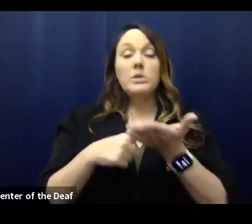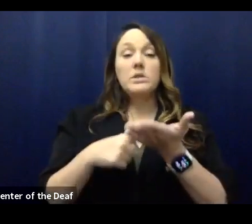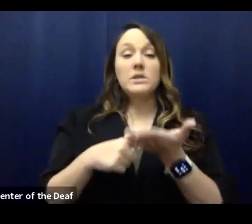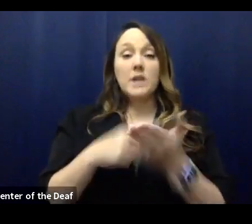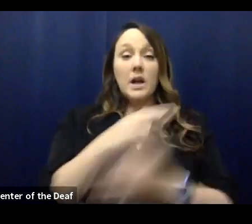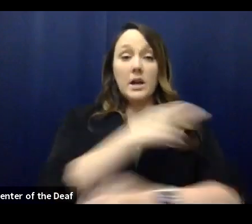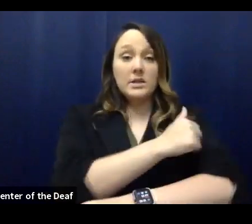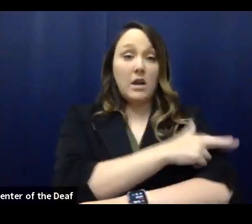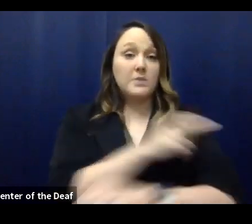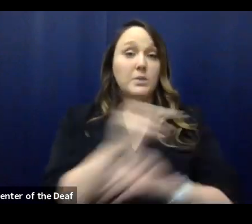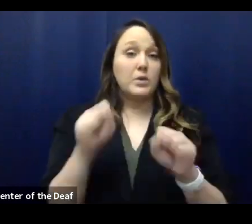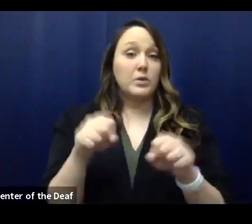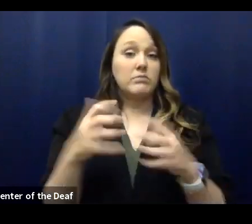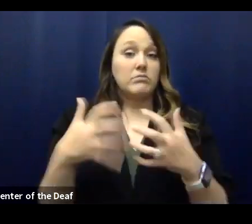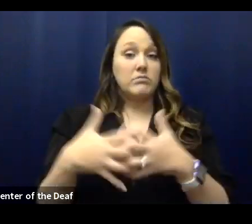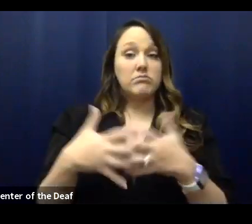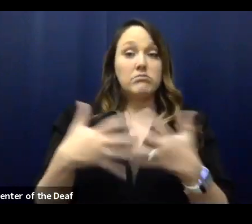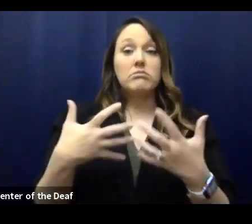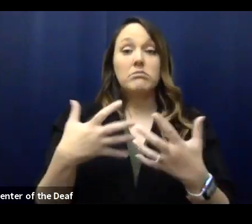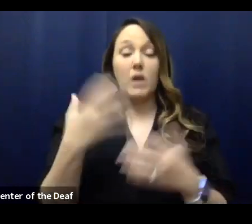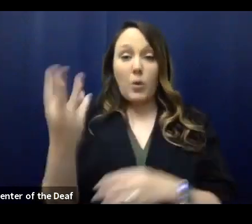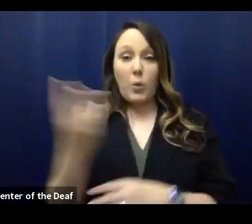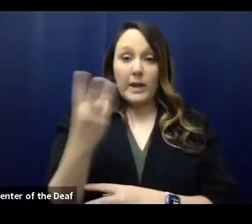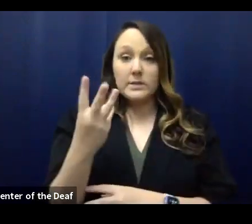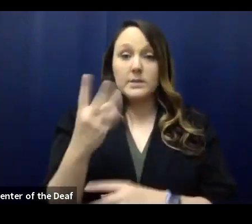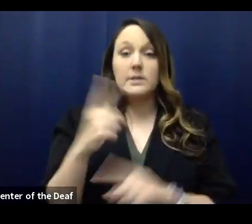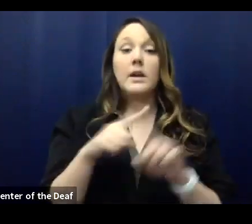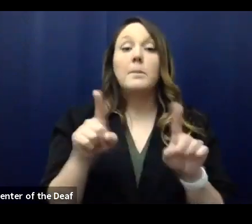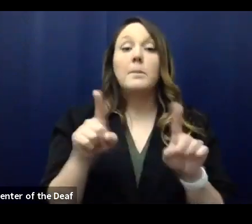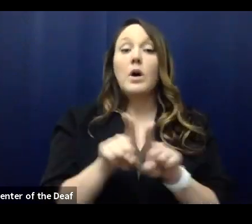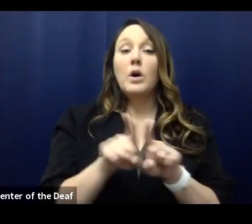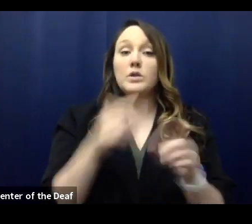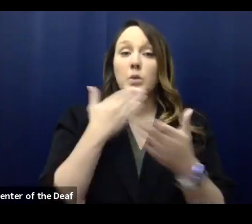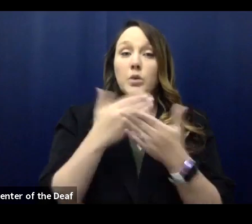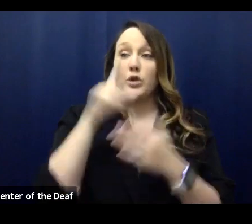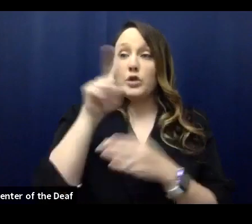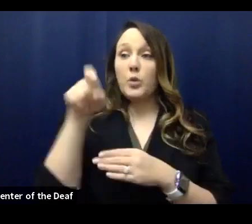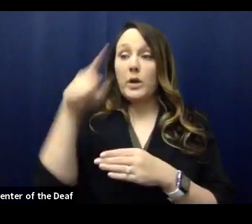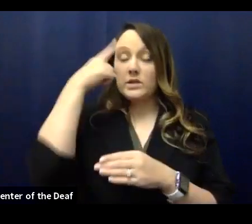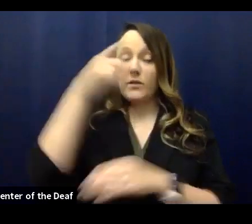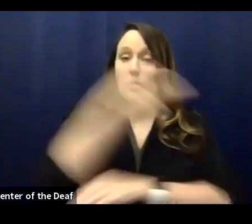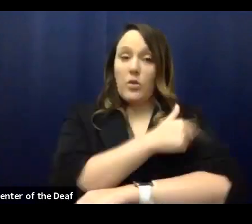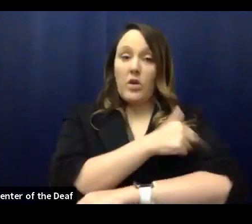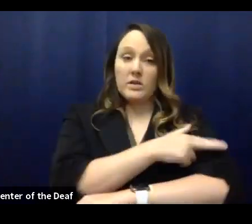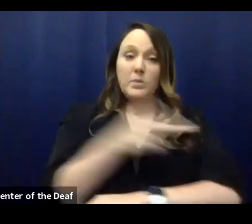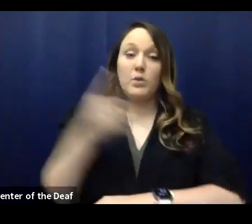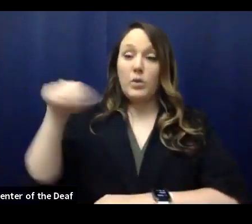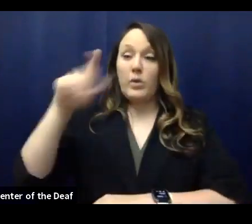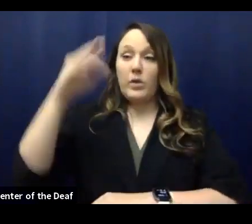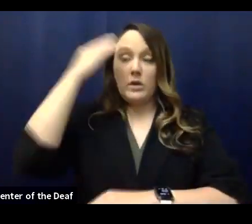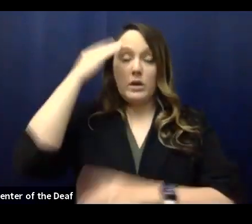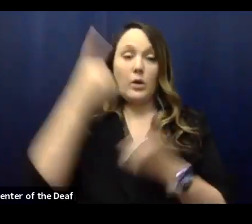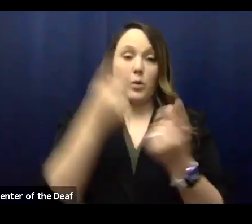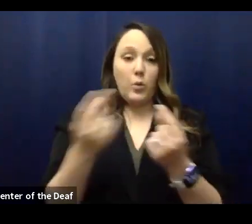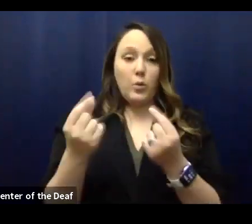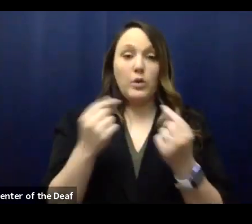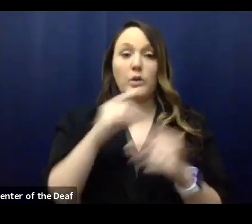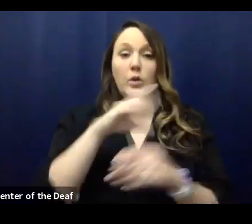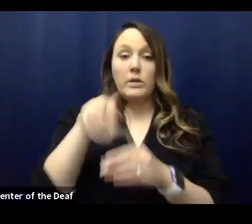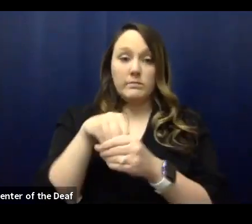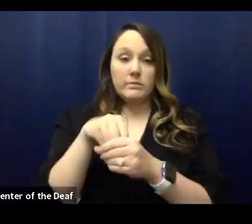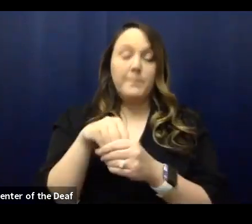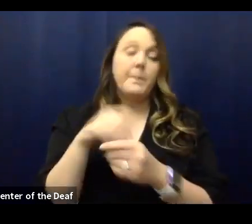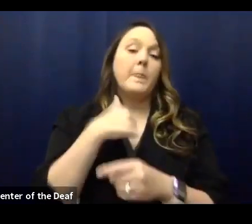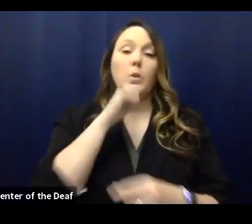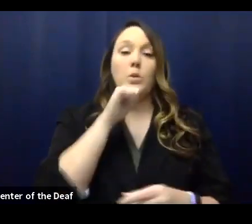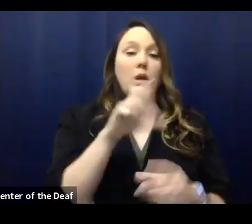hospital capacity on Wednesday, but also that's a great question for the hospitals. They know what they're doing, uh, internally. We're not involved with those specific